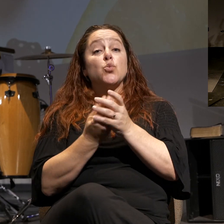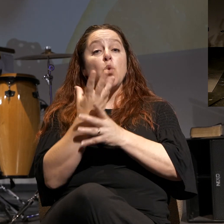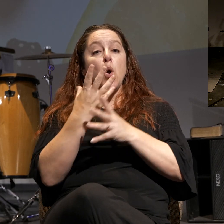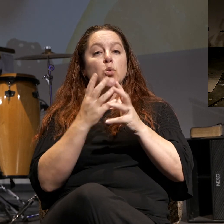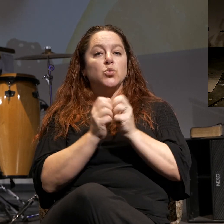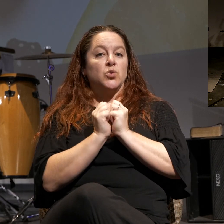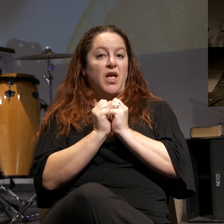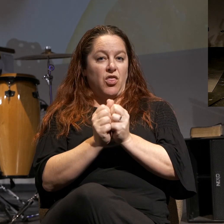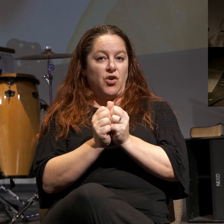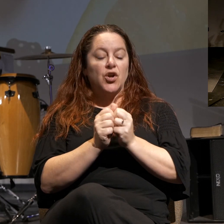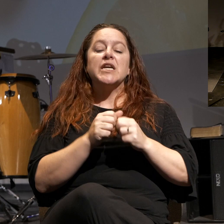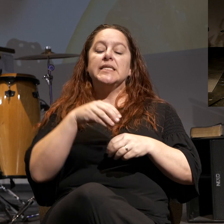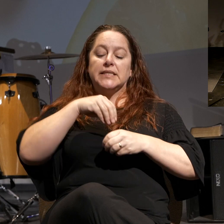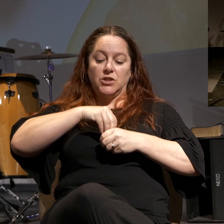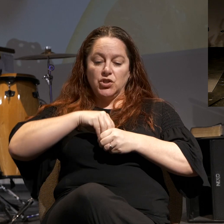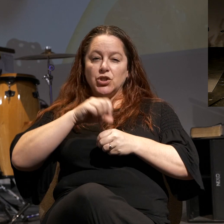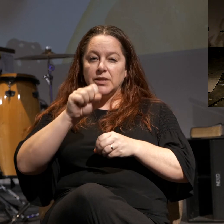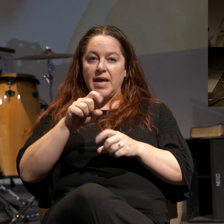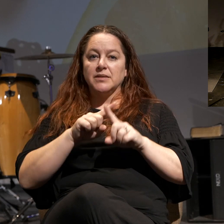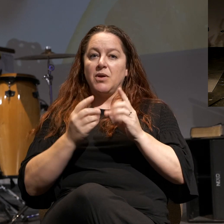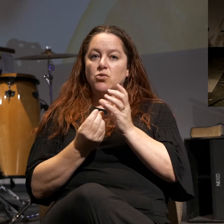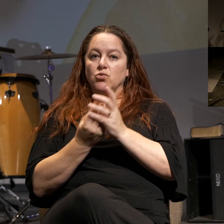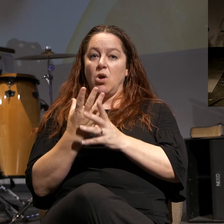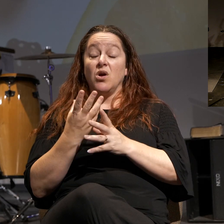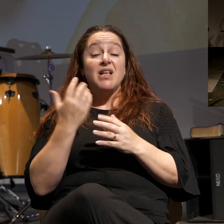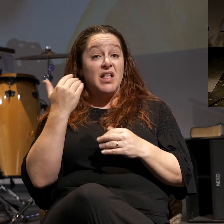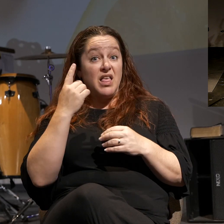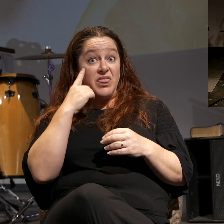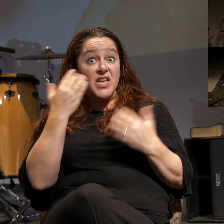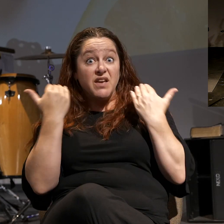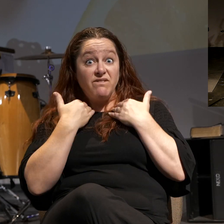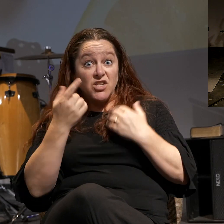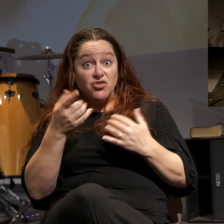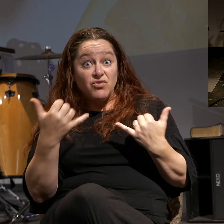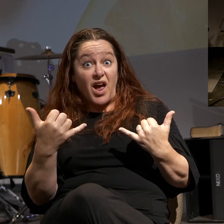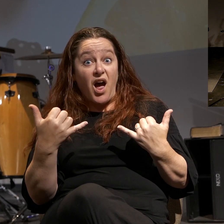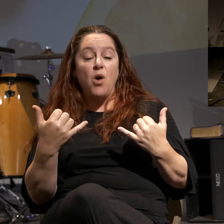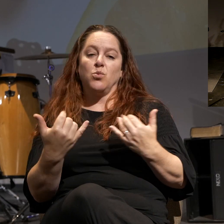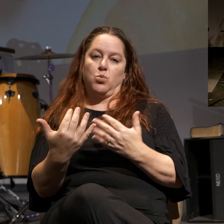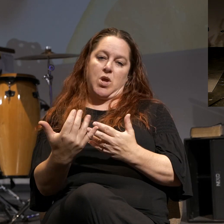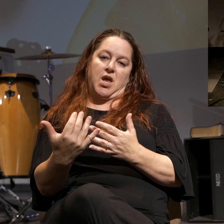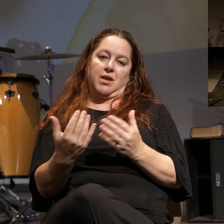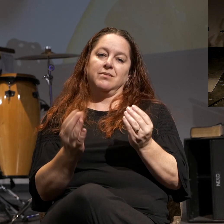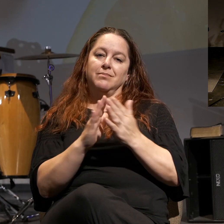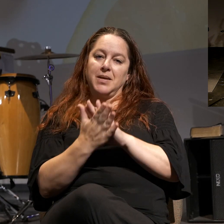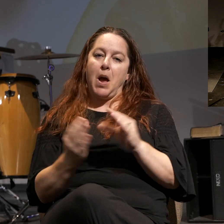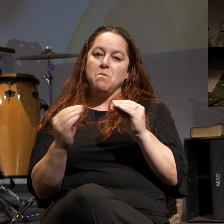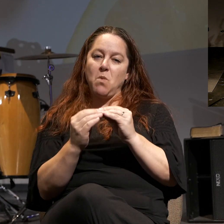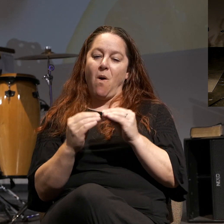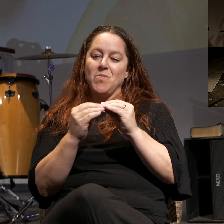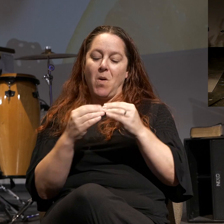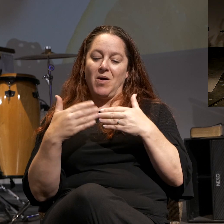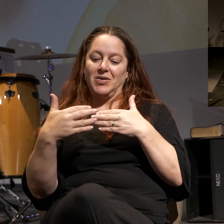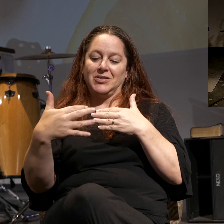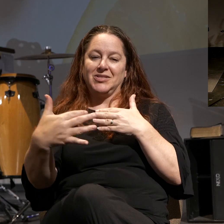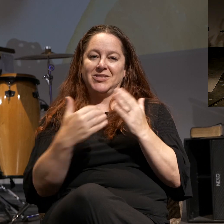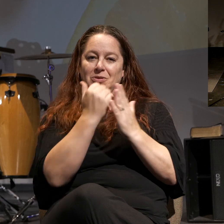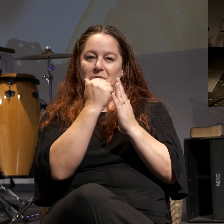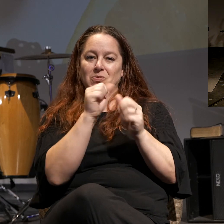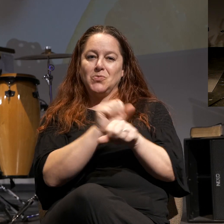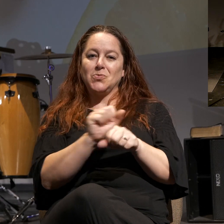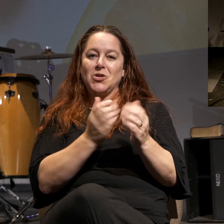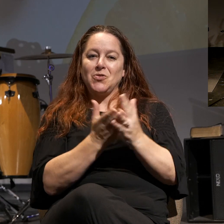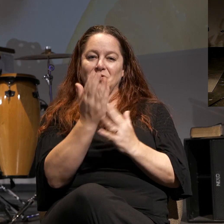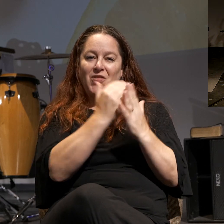but they grow together. If you think that's convicting, we're going to continue to get more and more convicting here as we work through this list to really